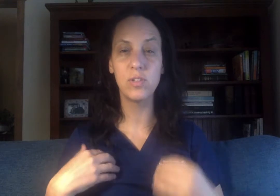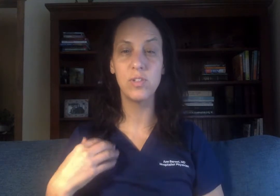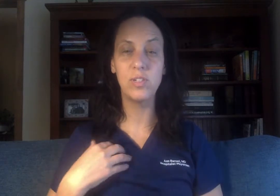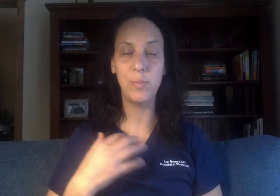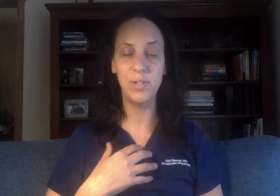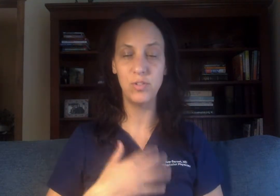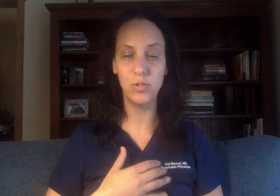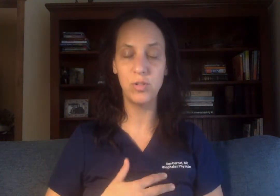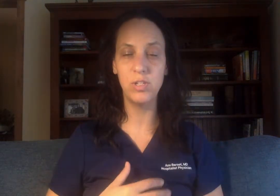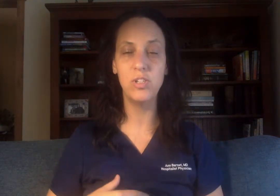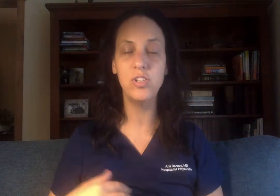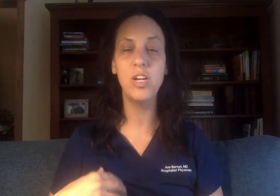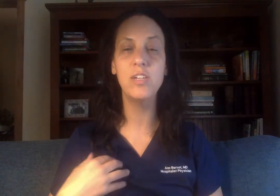Tapping the circle on our chest.